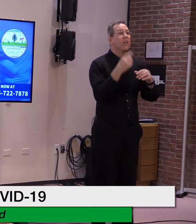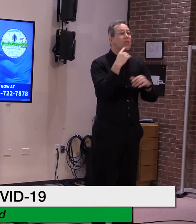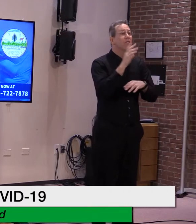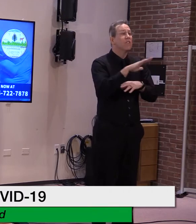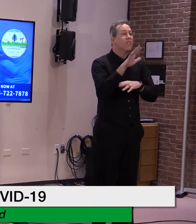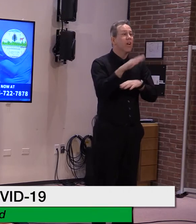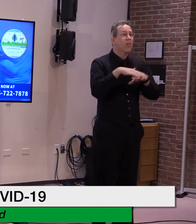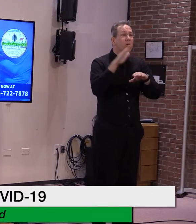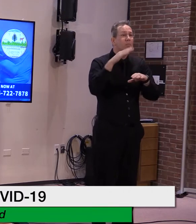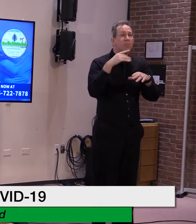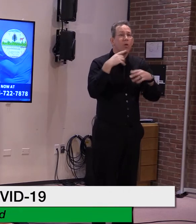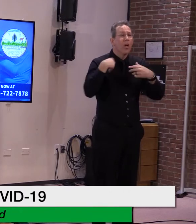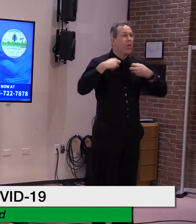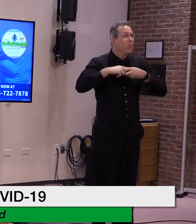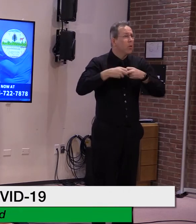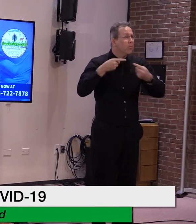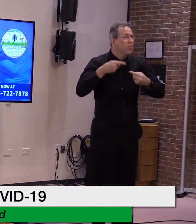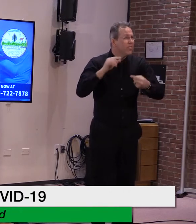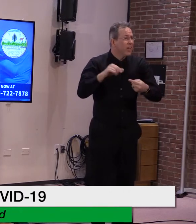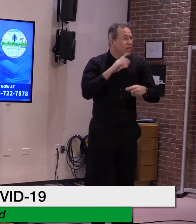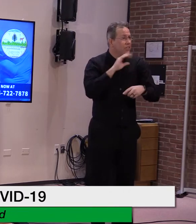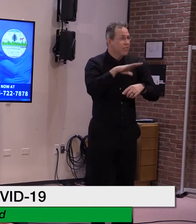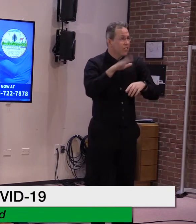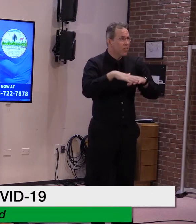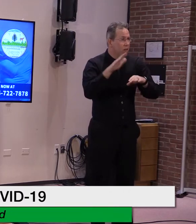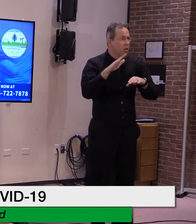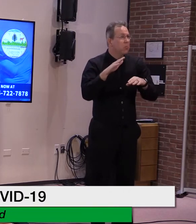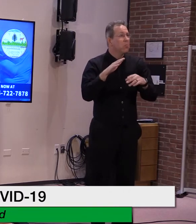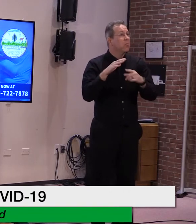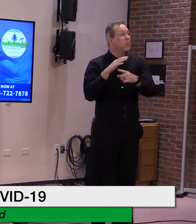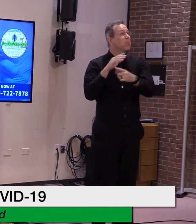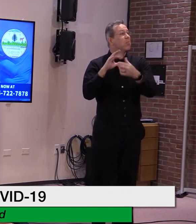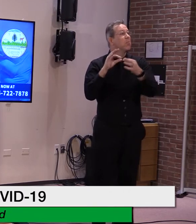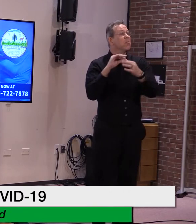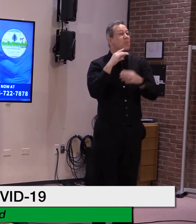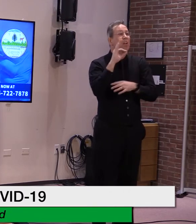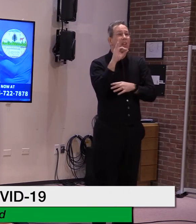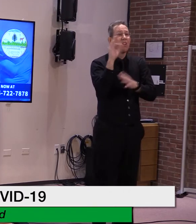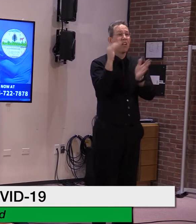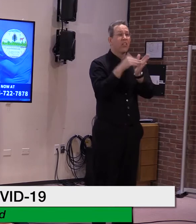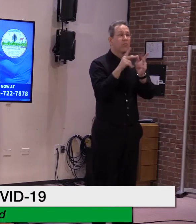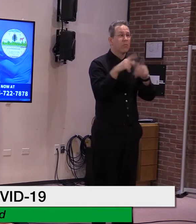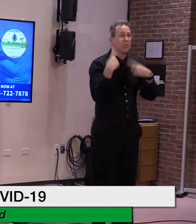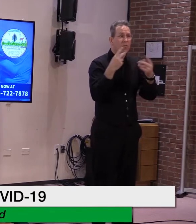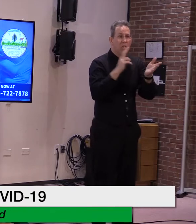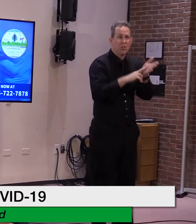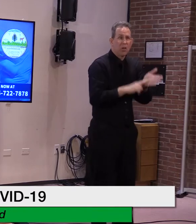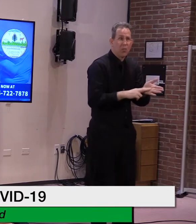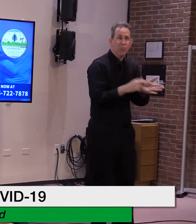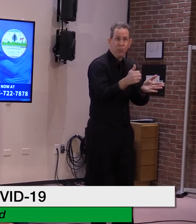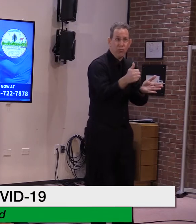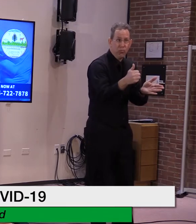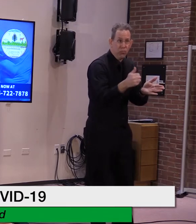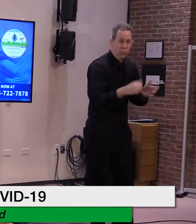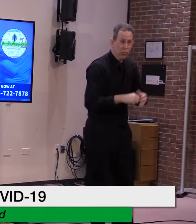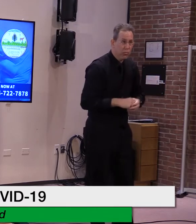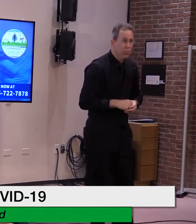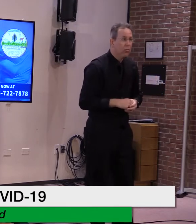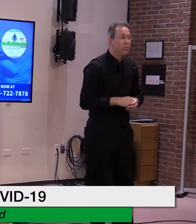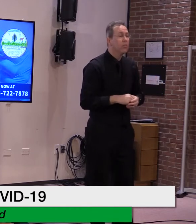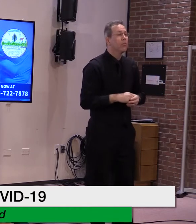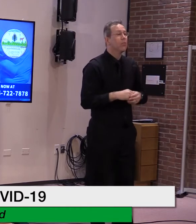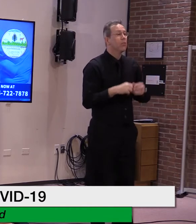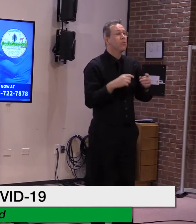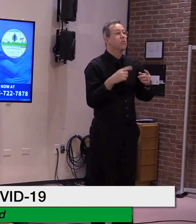the governor mentioned, more than 9,000 people have made appointments. 8600 teachers and school staff have